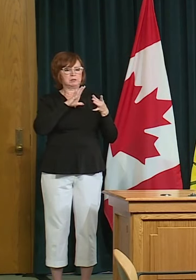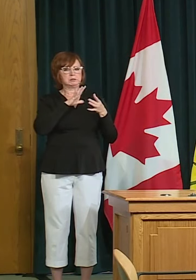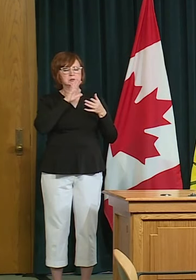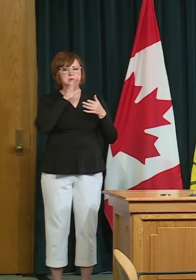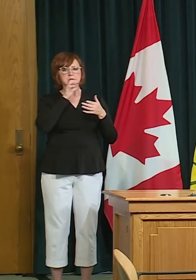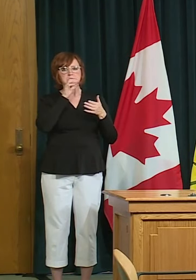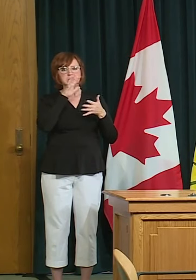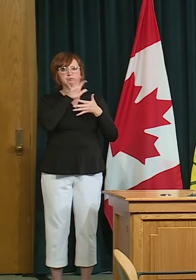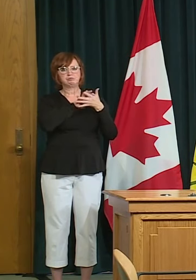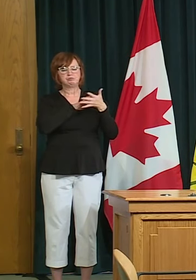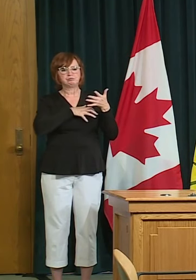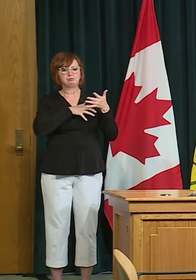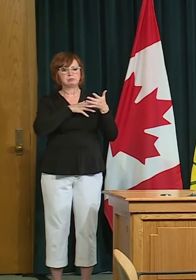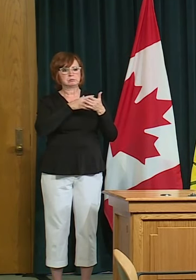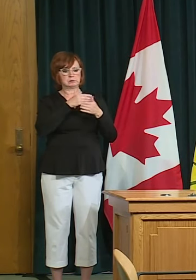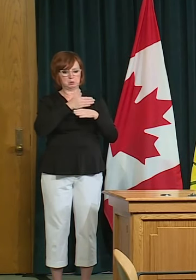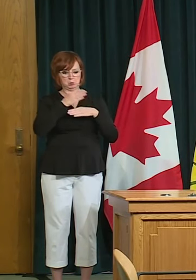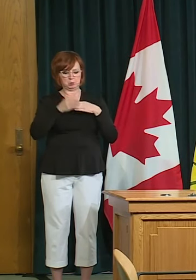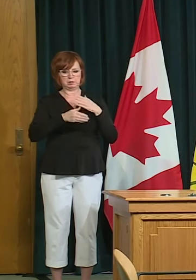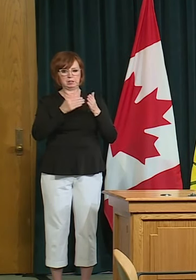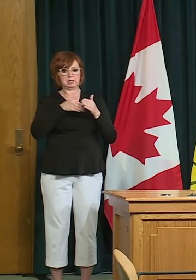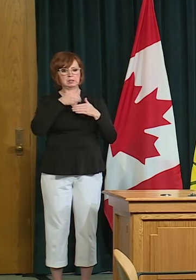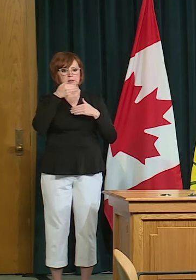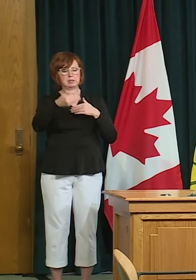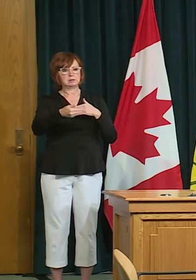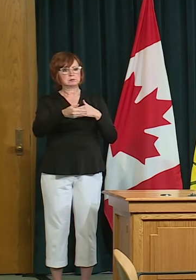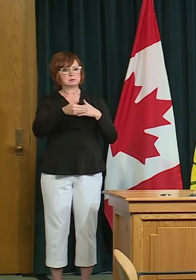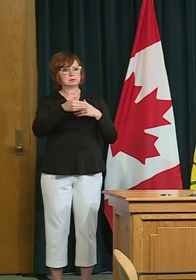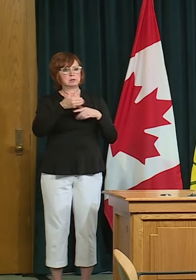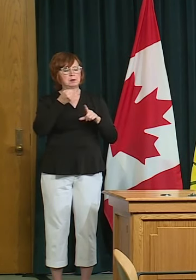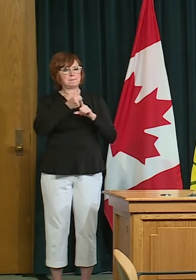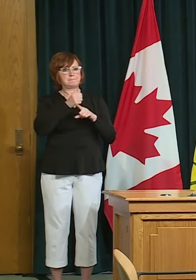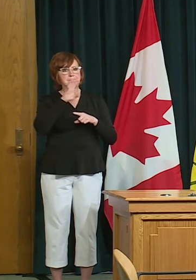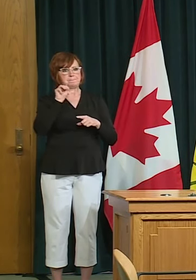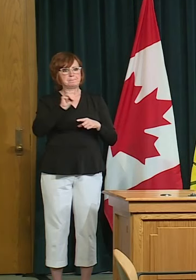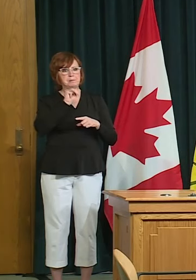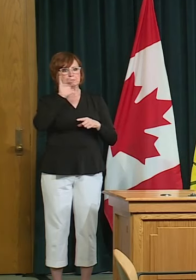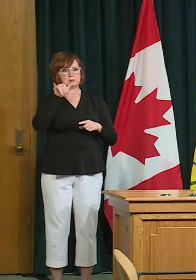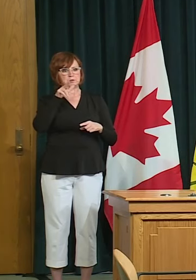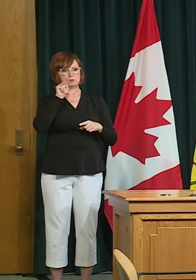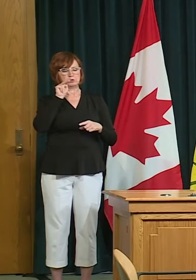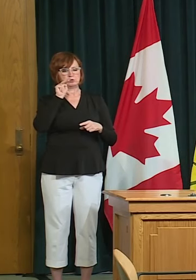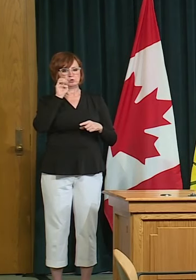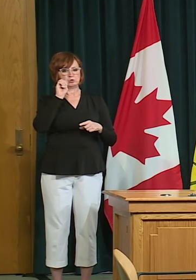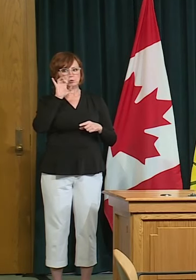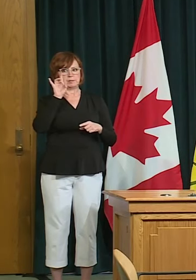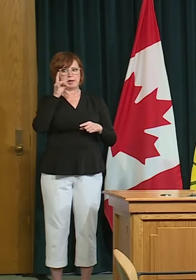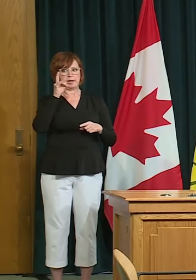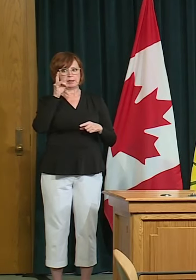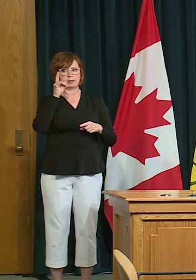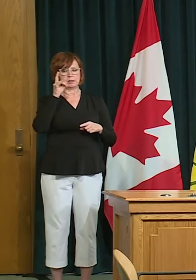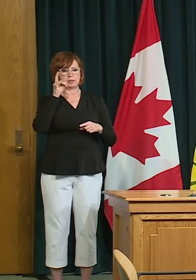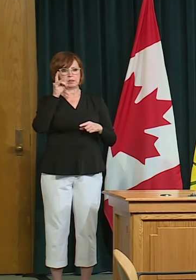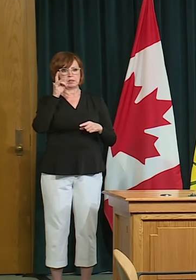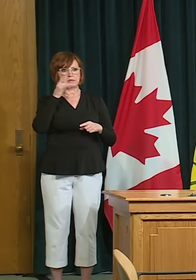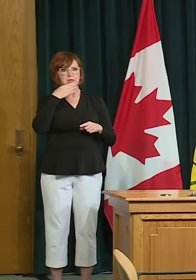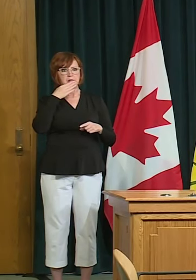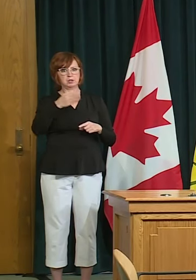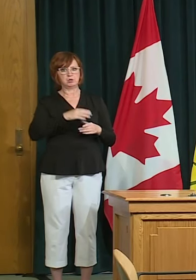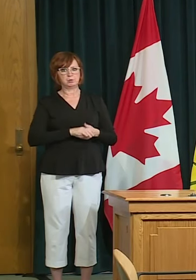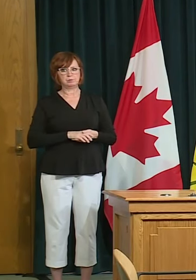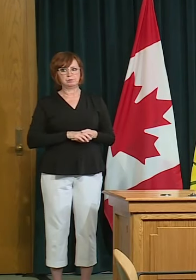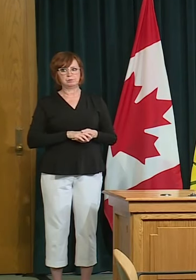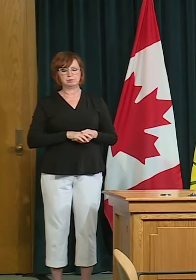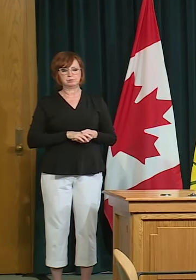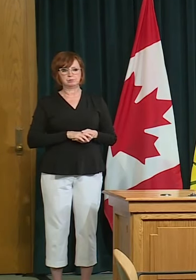and through the weekend with our next regularly scheduled press conference on monday june the 8th thanks very much for joining us